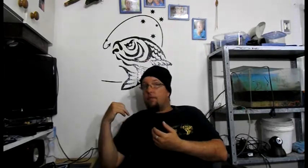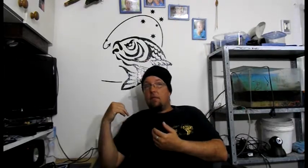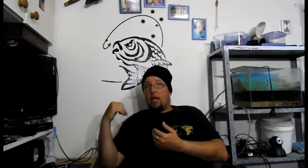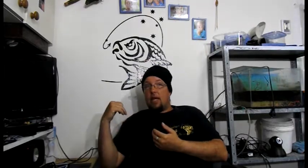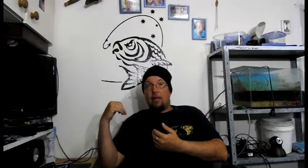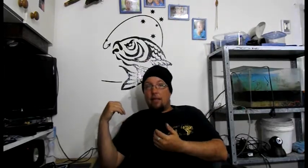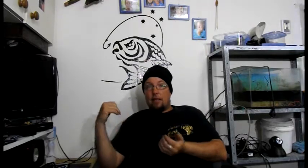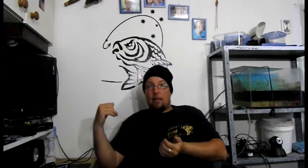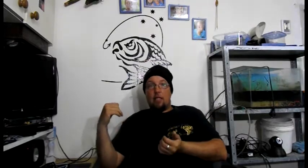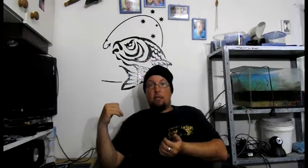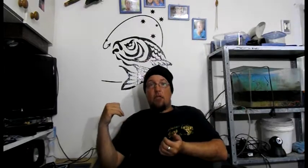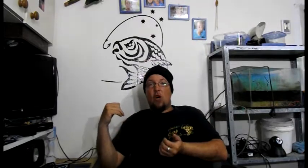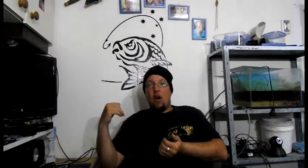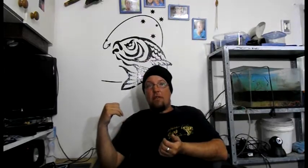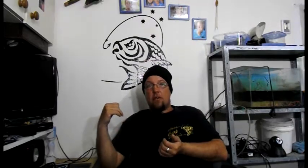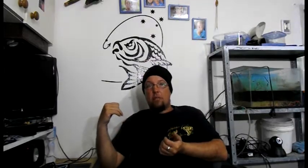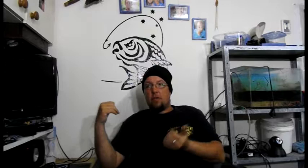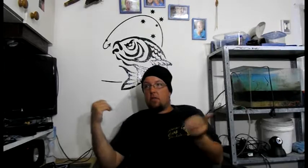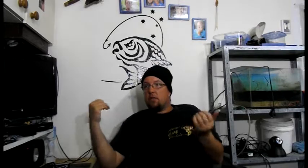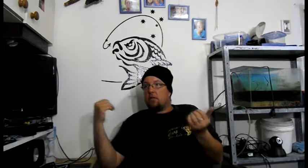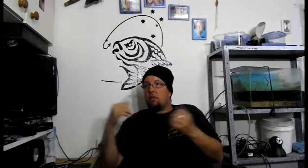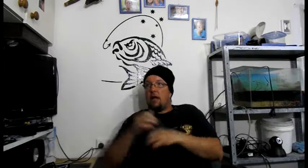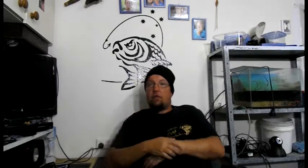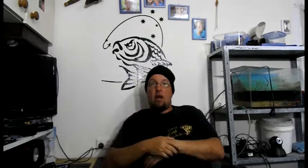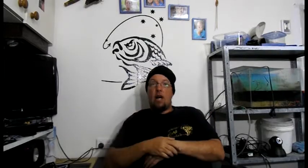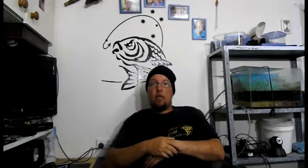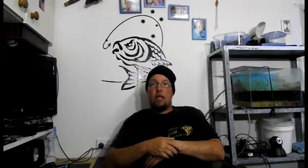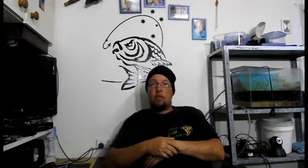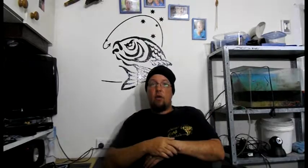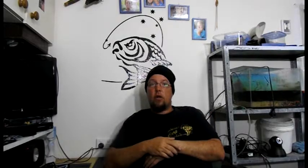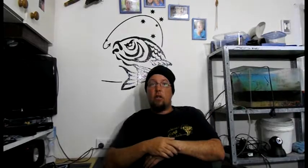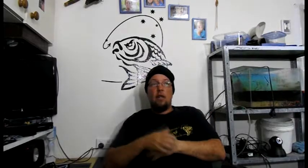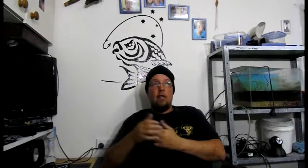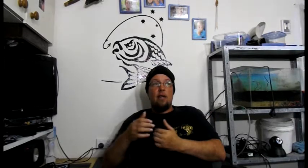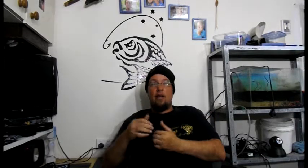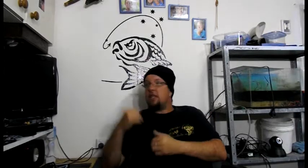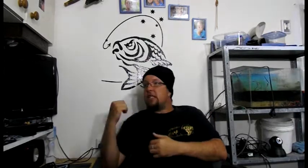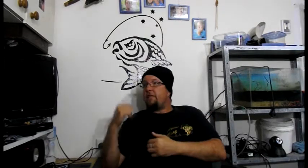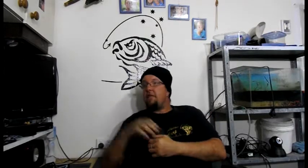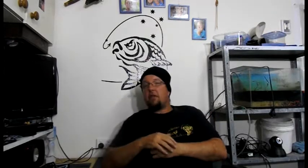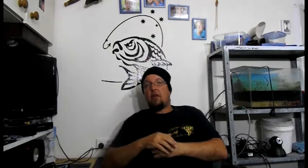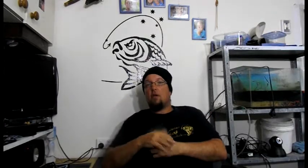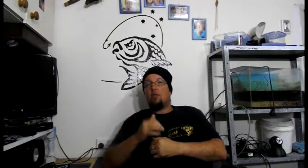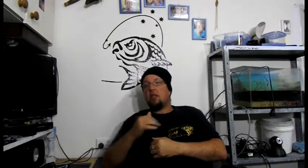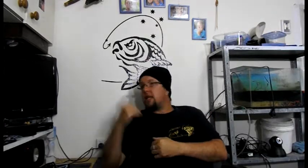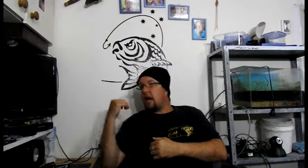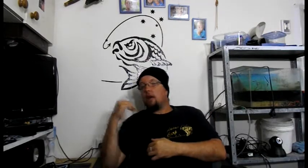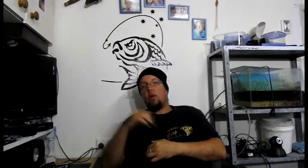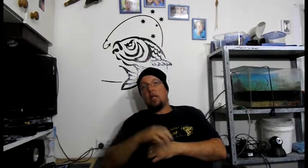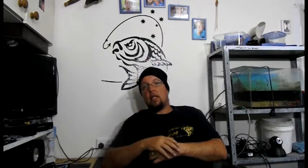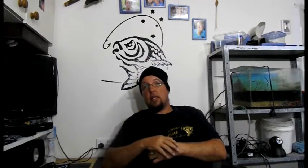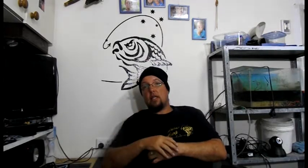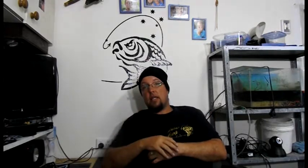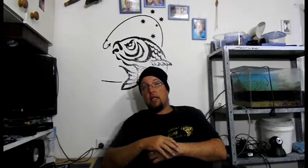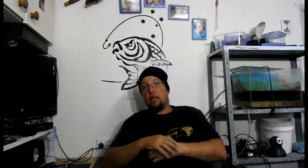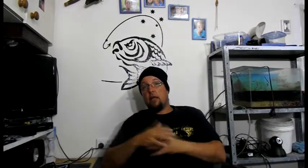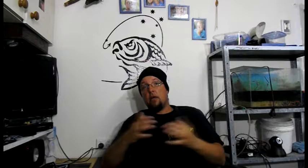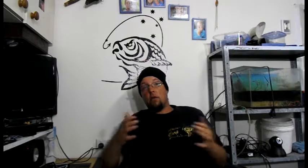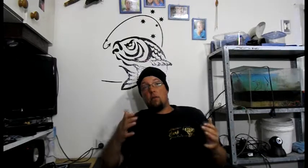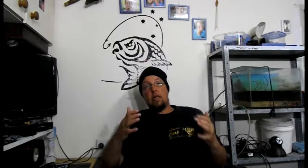Again these are spots I fish because after a hard day's work. It's easy for me to throw a rod in the car and quickly duck down there. Or me